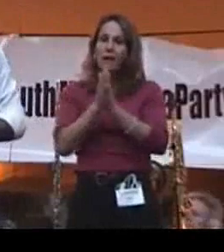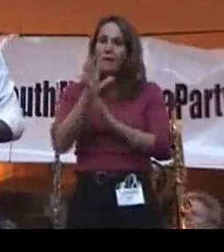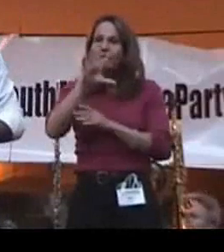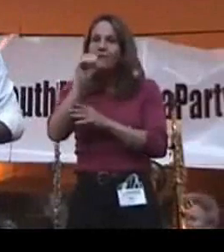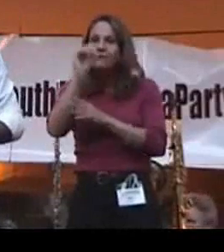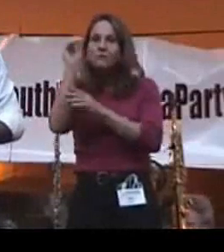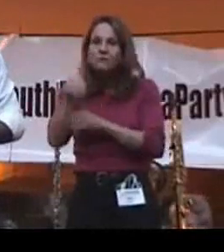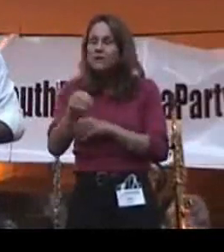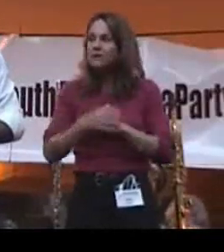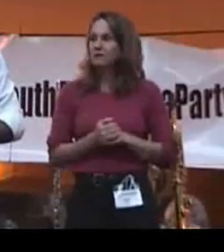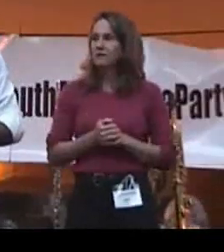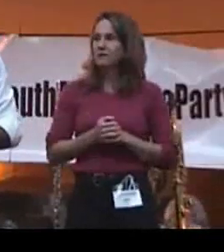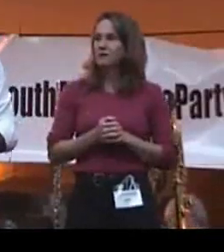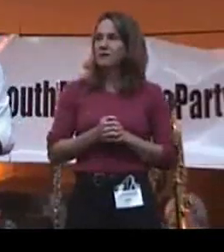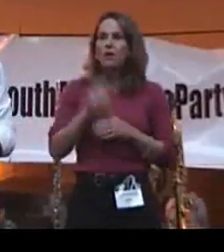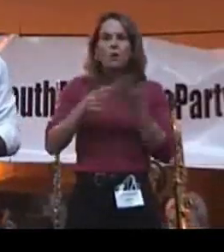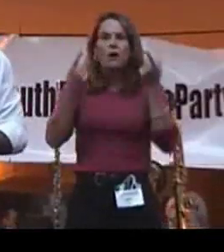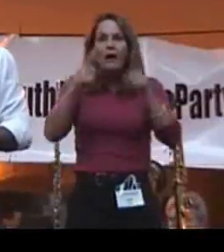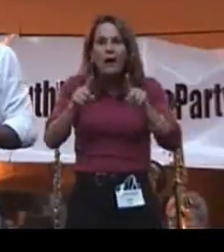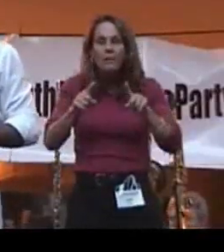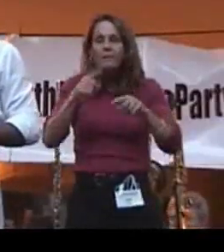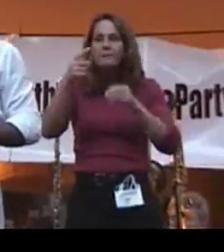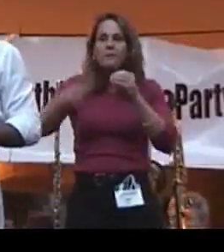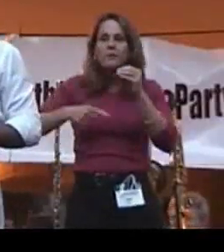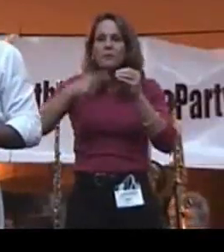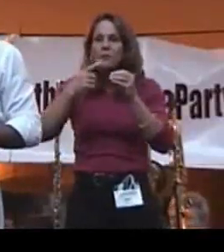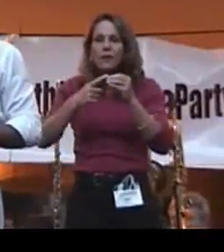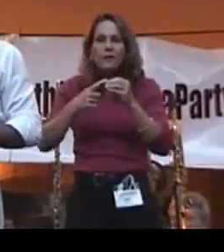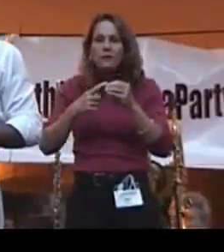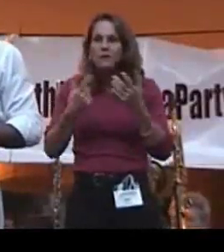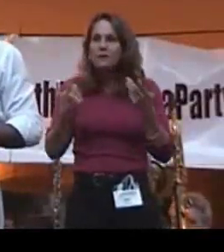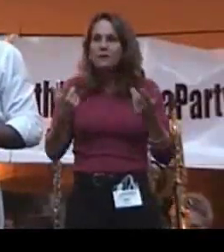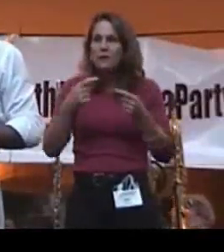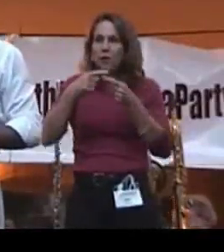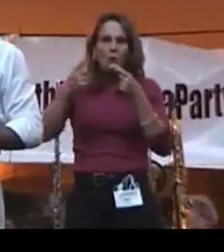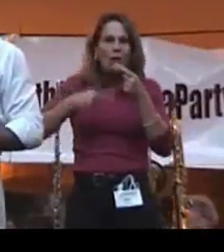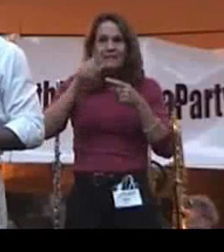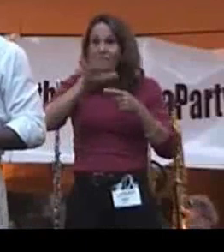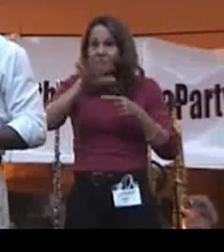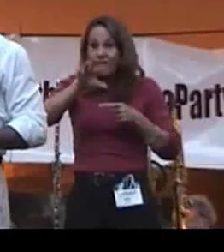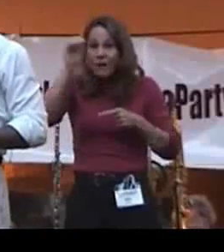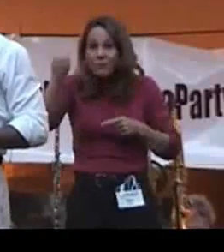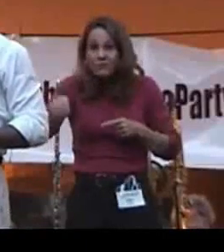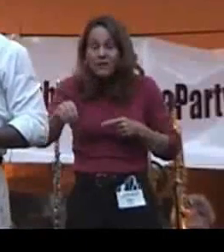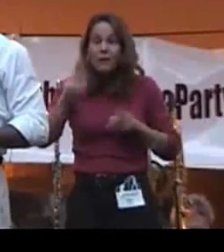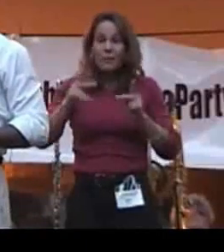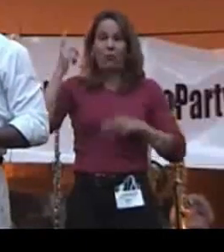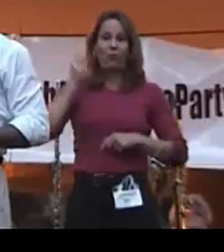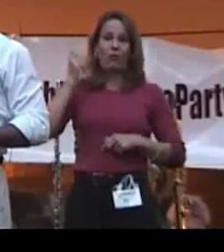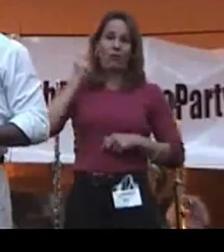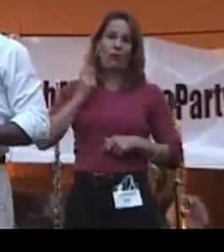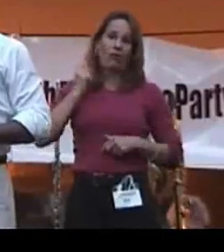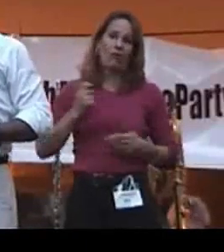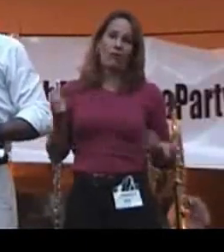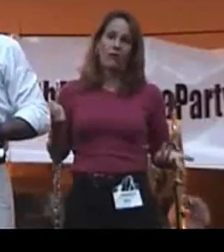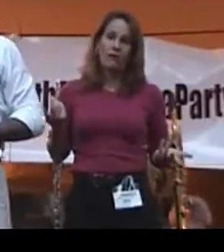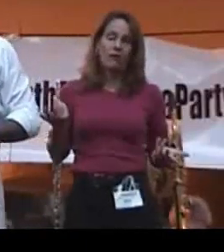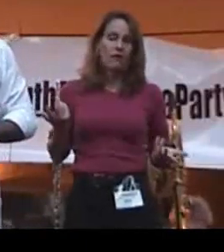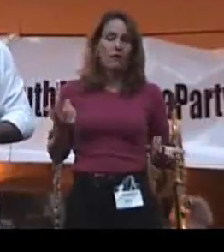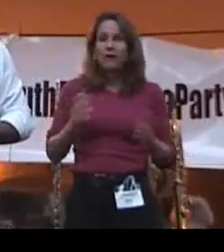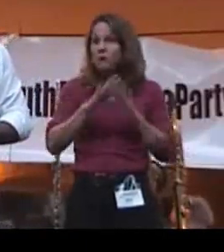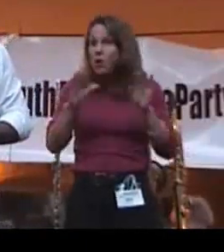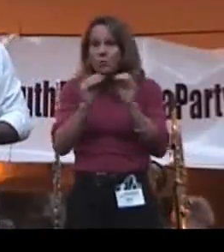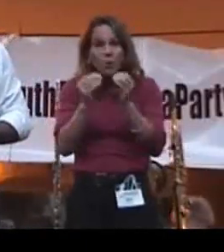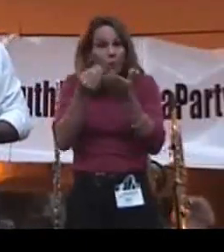50%? And what happens when they make it 55%? There is no